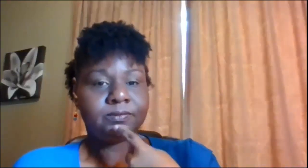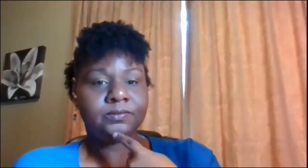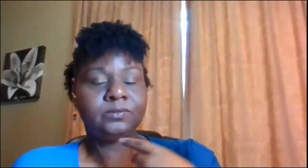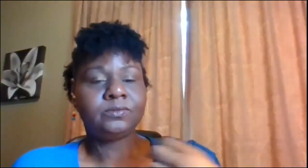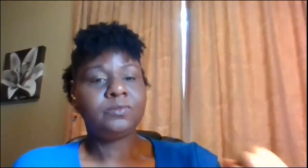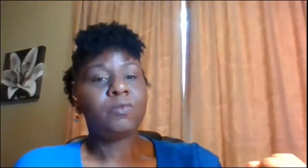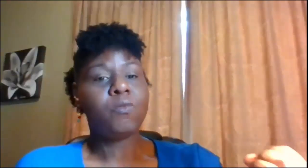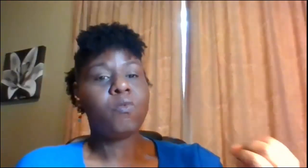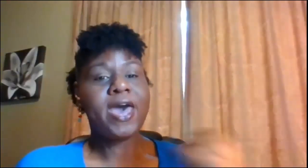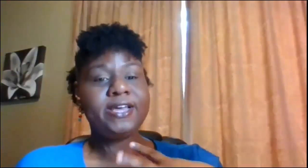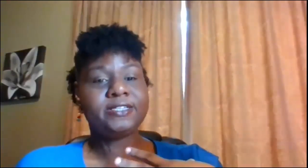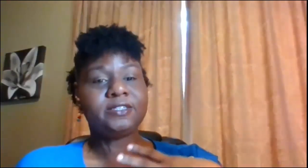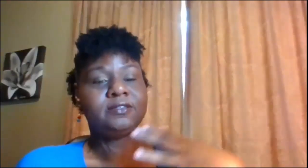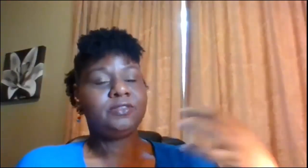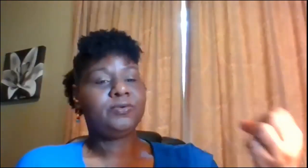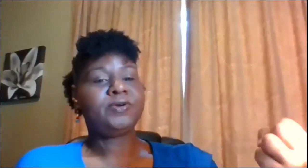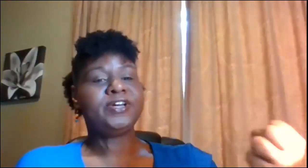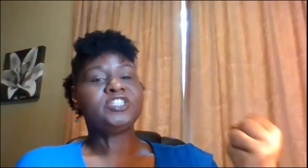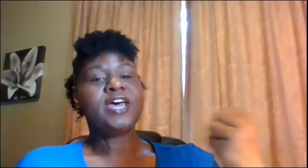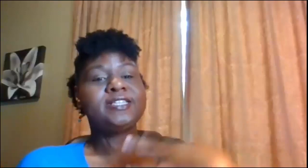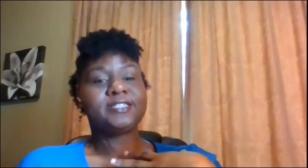black white throw it on your chest